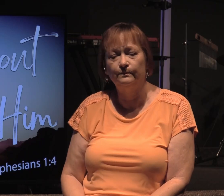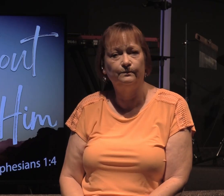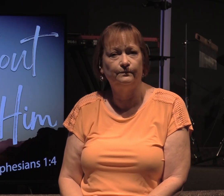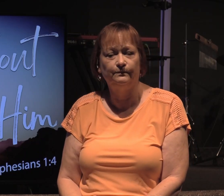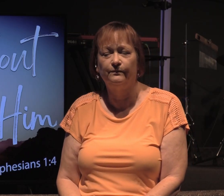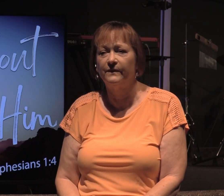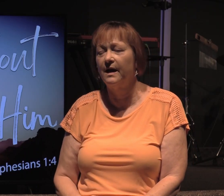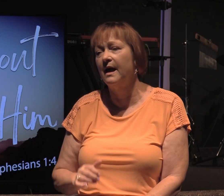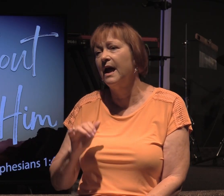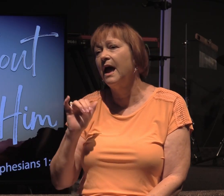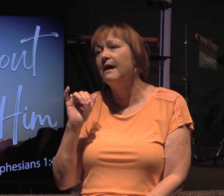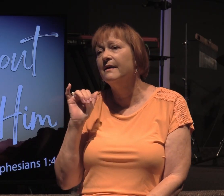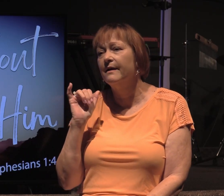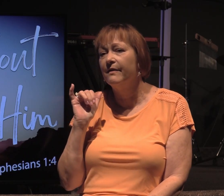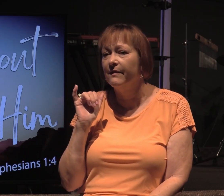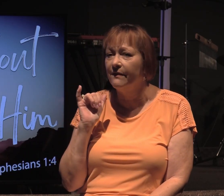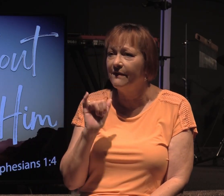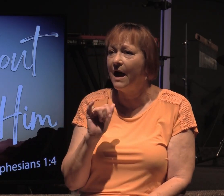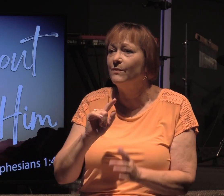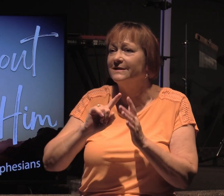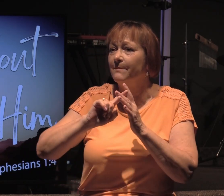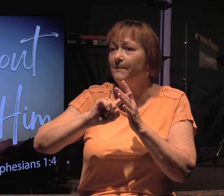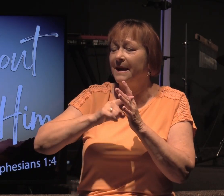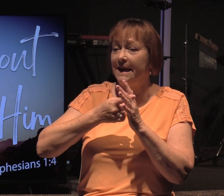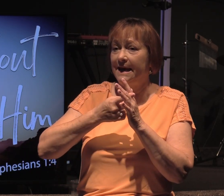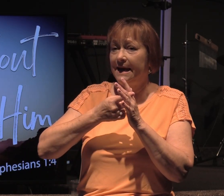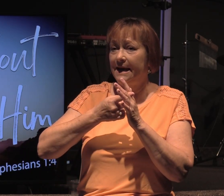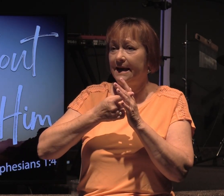That was the beginning